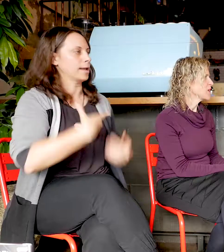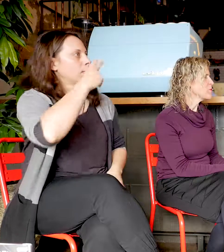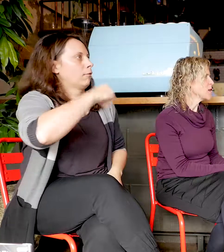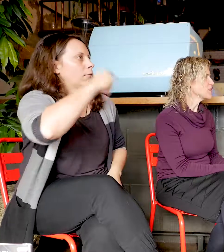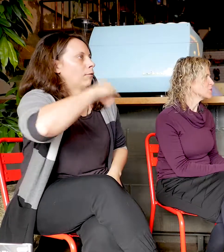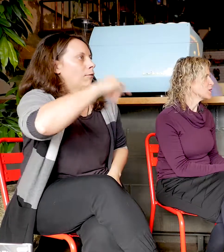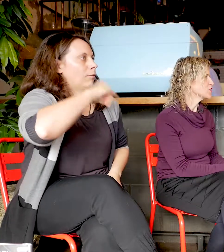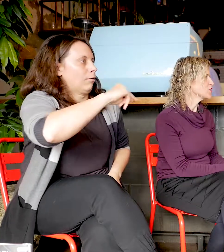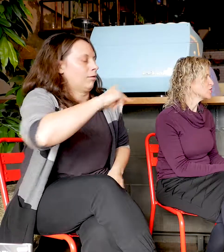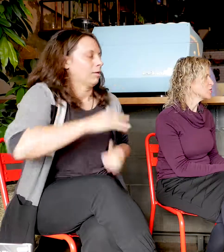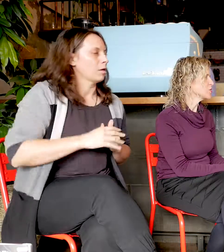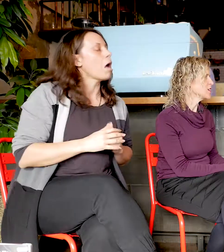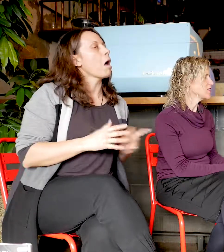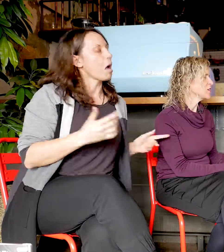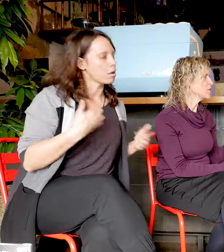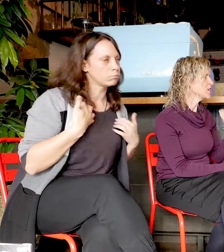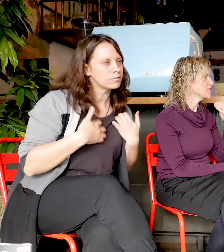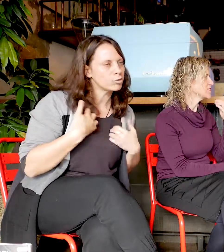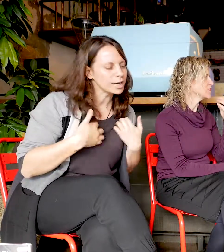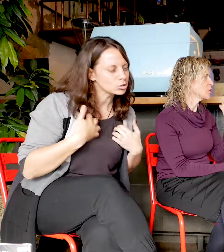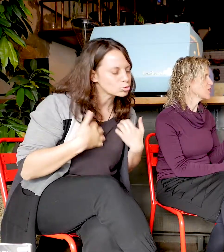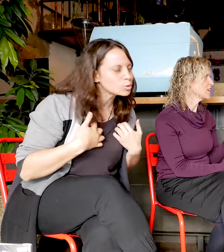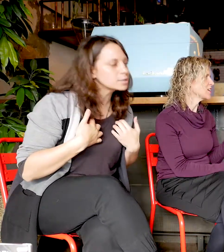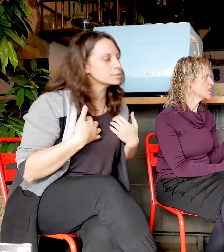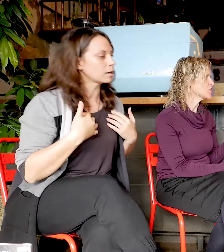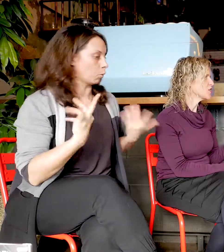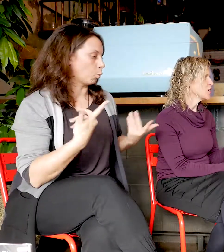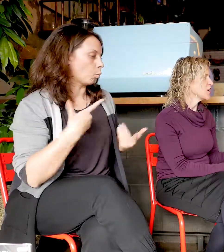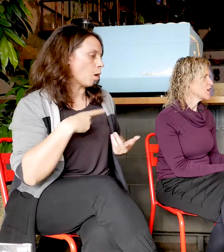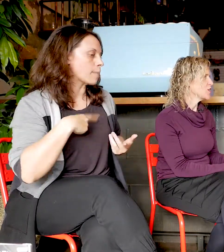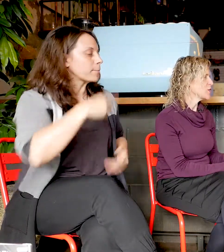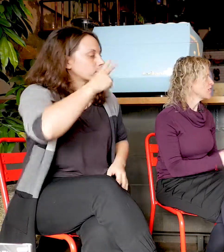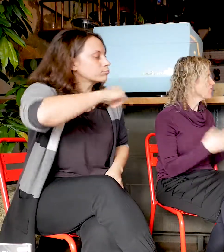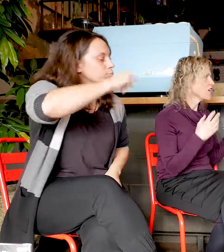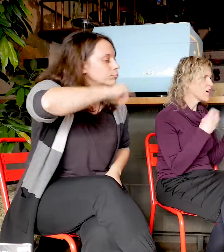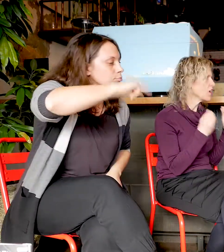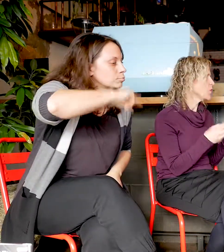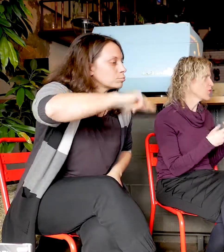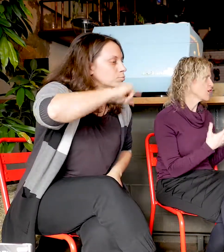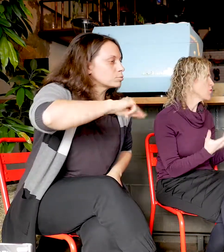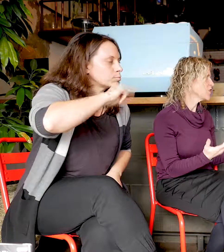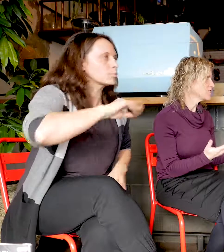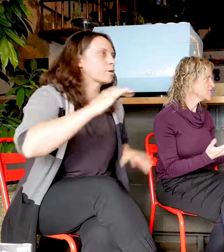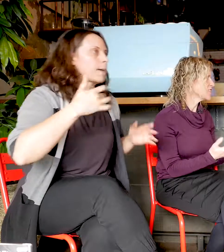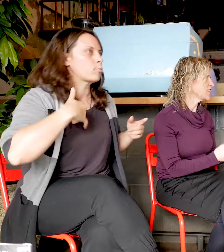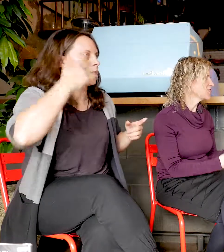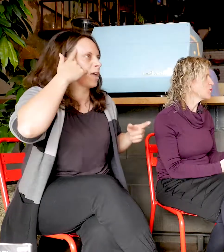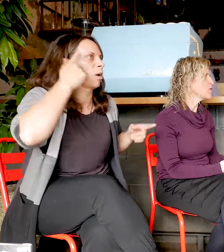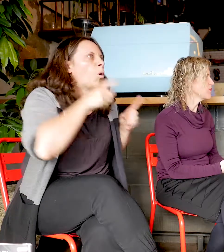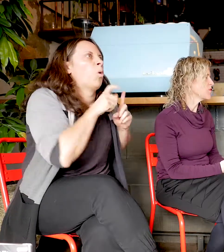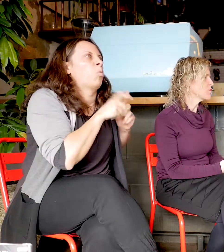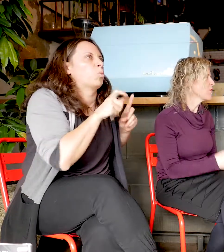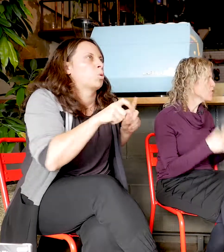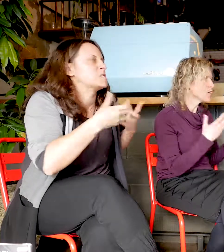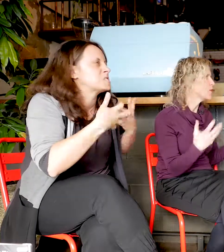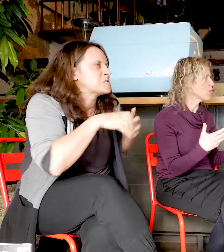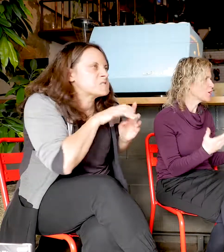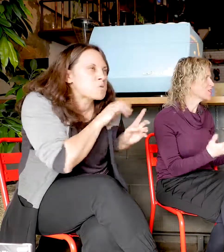Maybe it's because you, you know, in spoken English, we get very hung up on our words. Yes. if we muff up a word